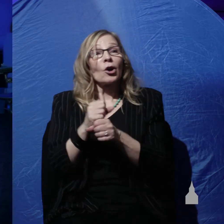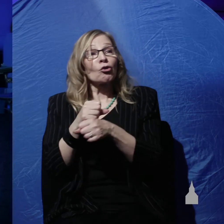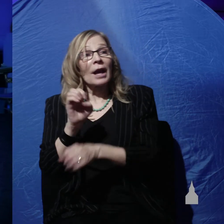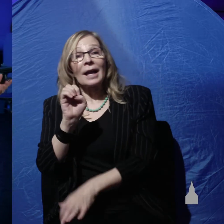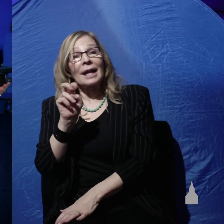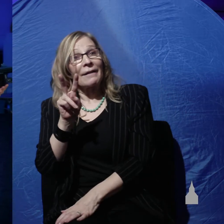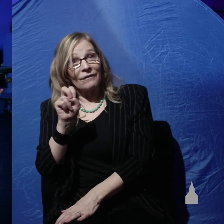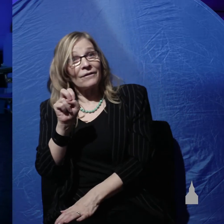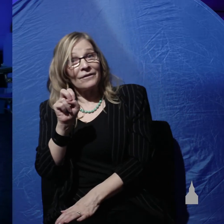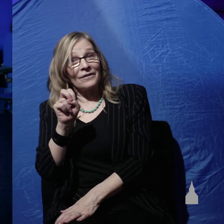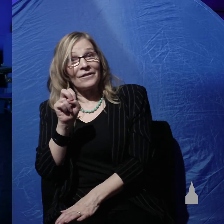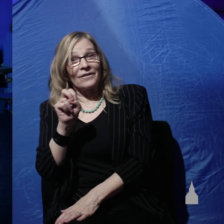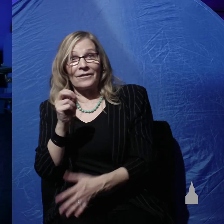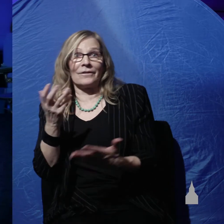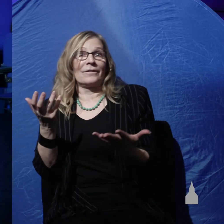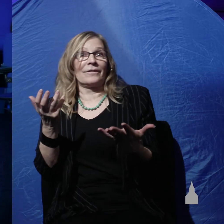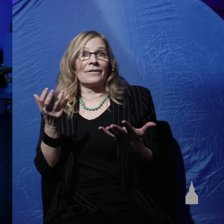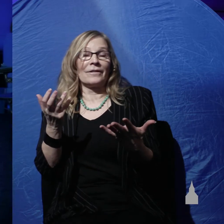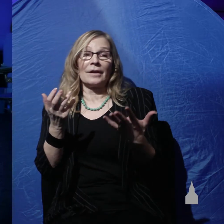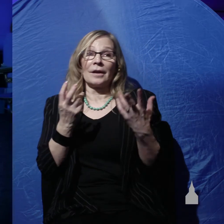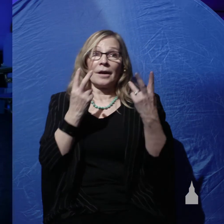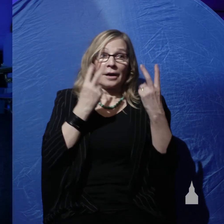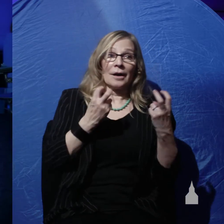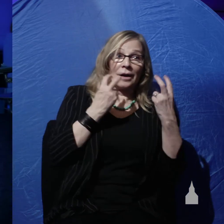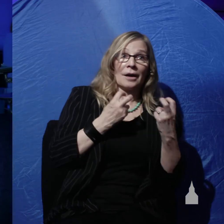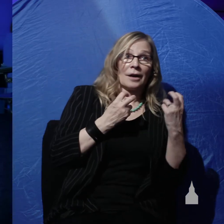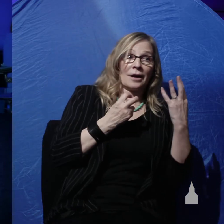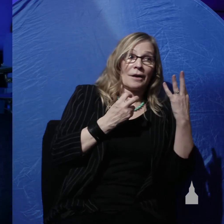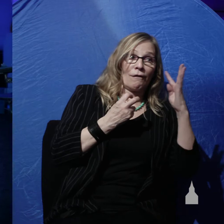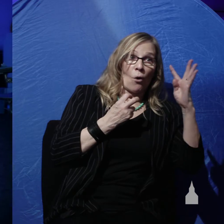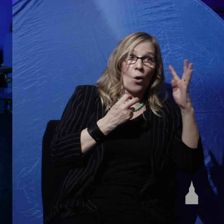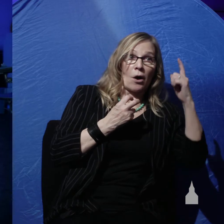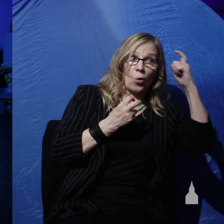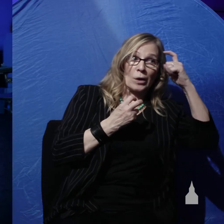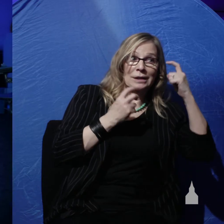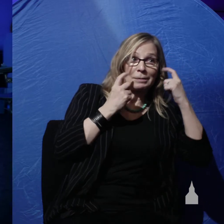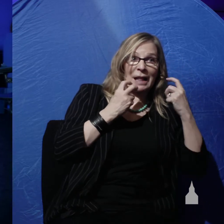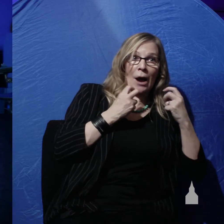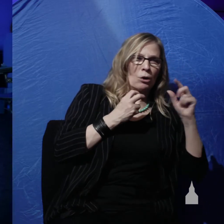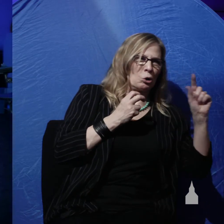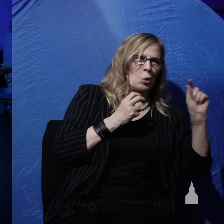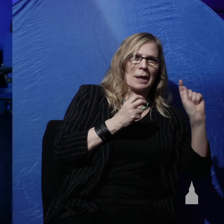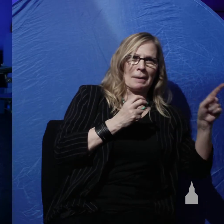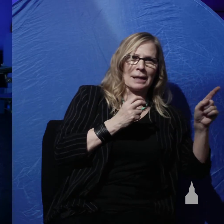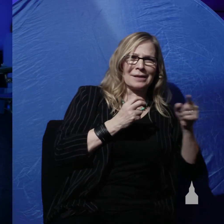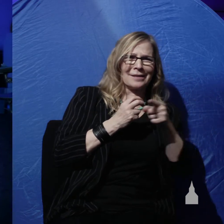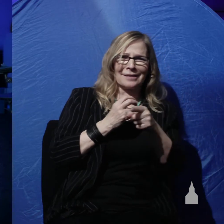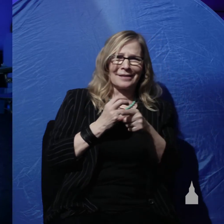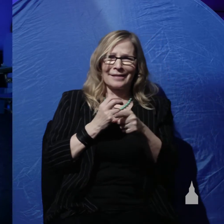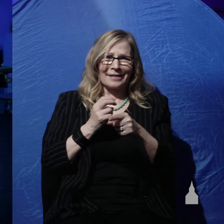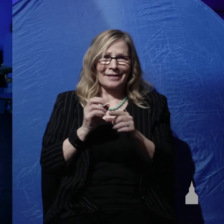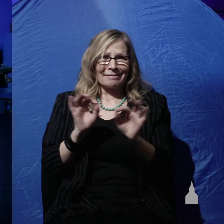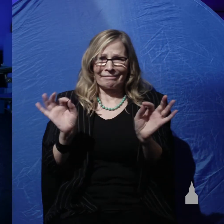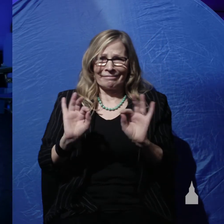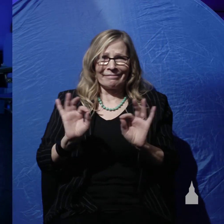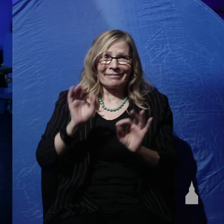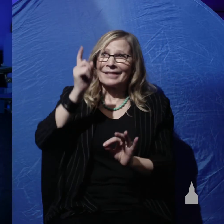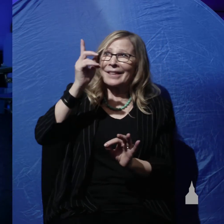my dentist pulled four wisdom teeth out in 20 minutes so I don't think it took God any time at all to create Eve